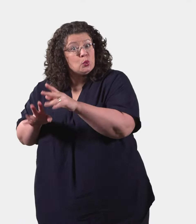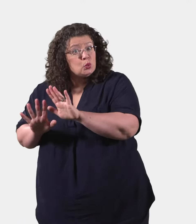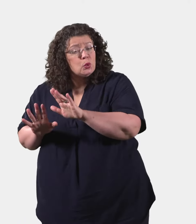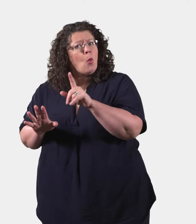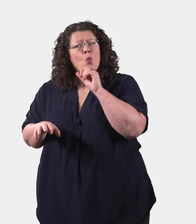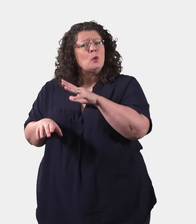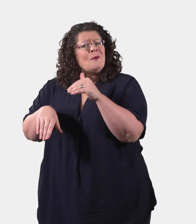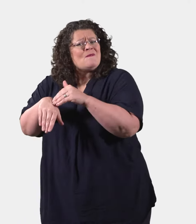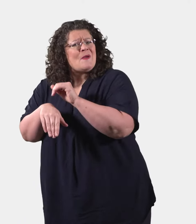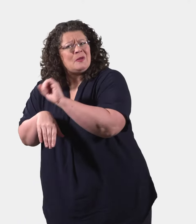if they get one.